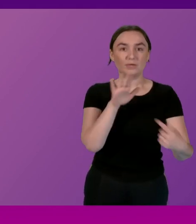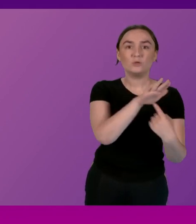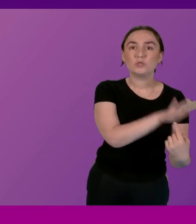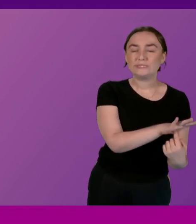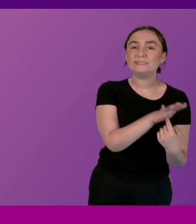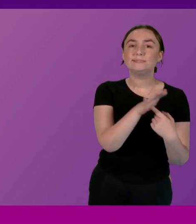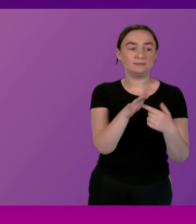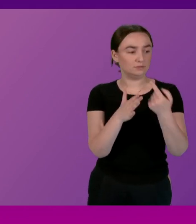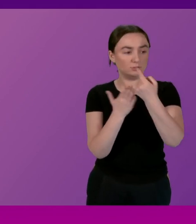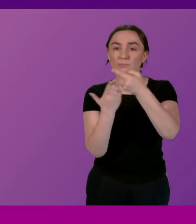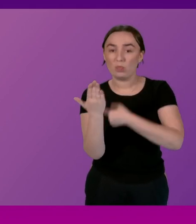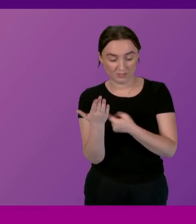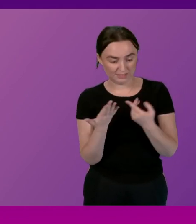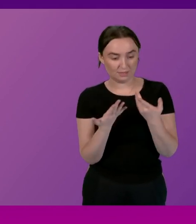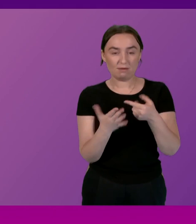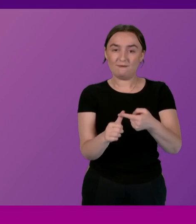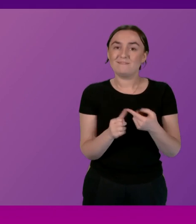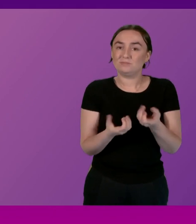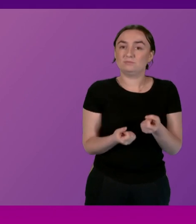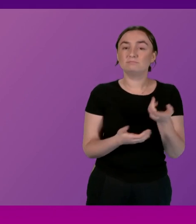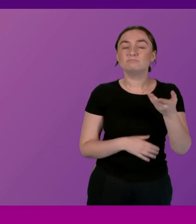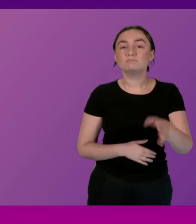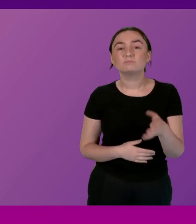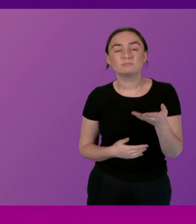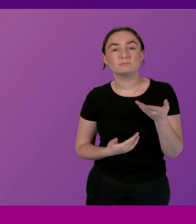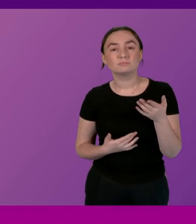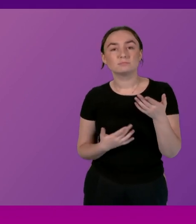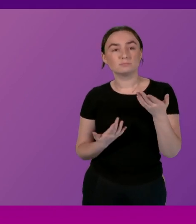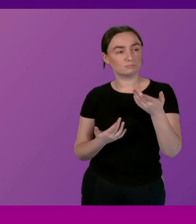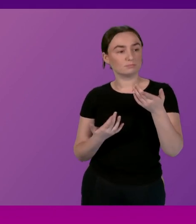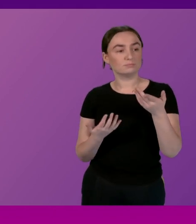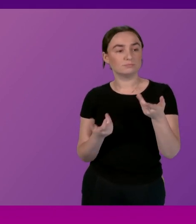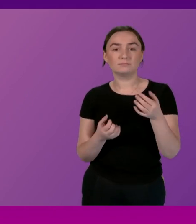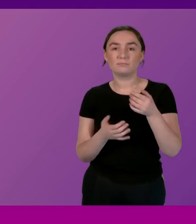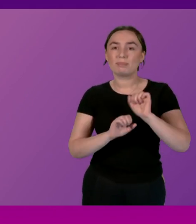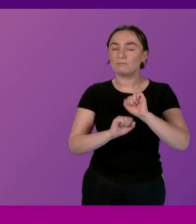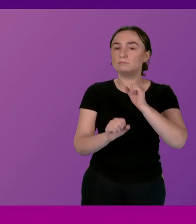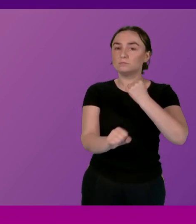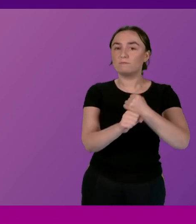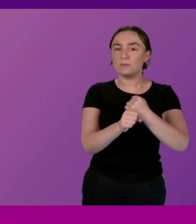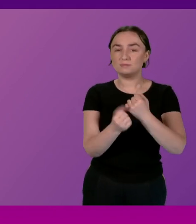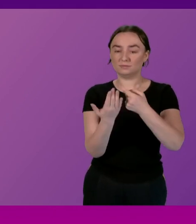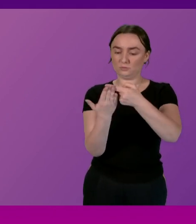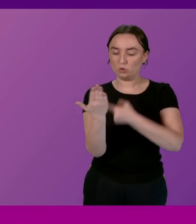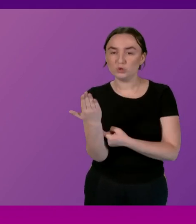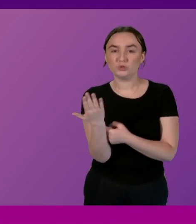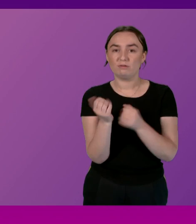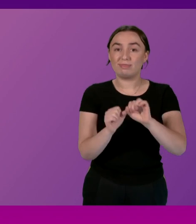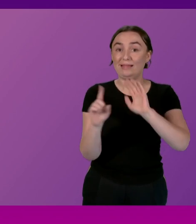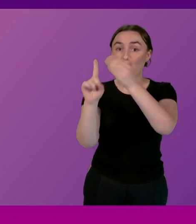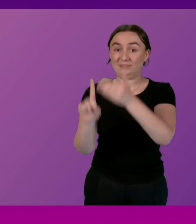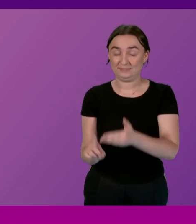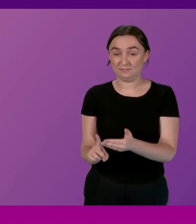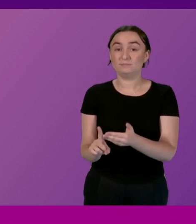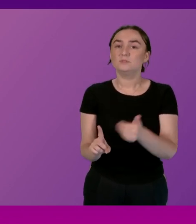provide policy advice including the development of the prospectus paper series for the government to set out its constitutional objective so we